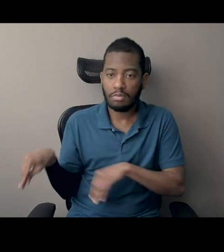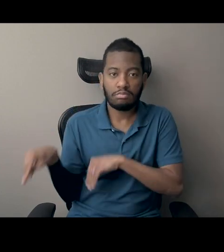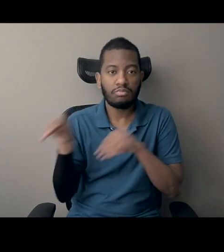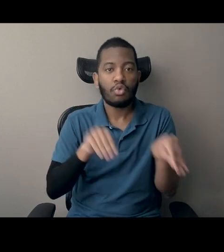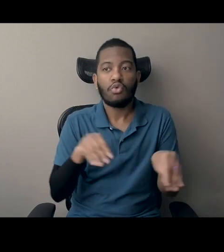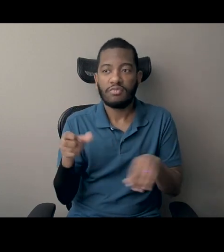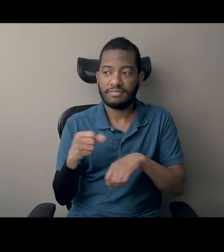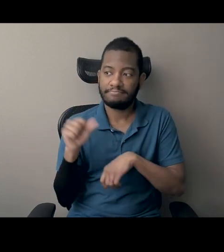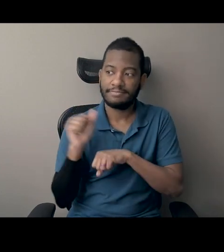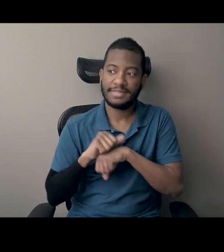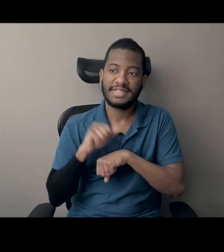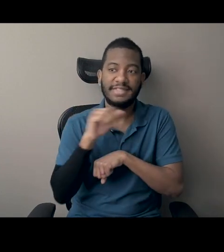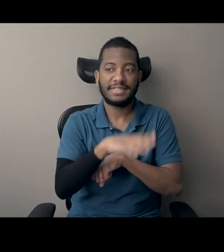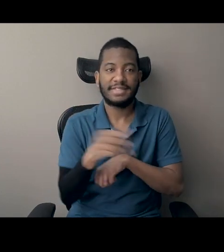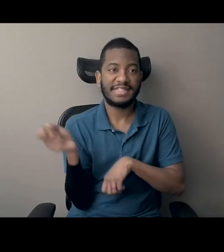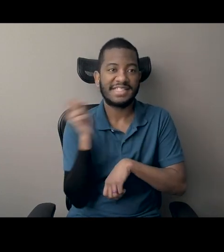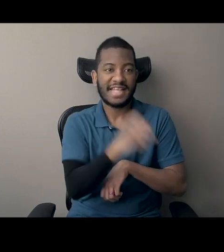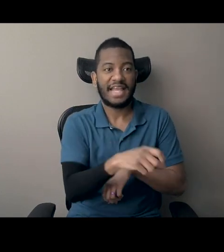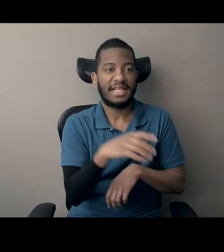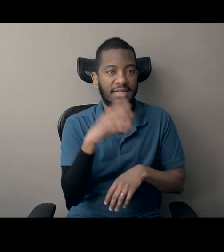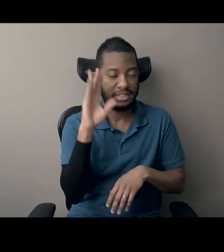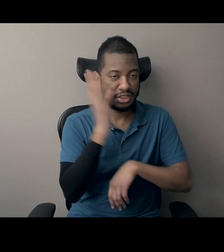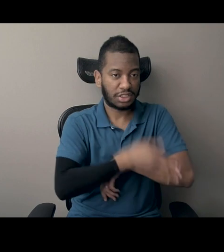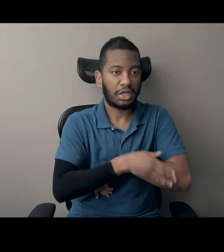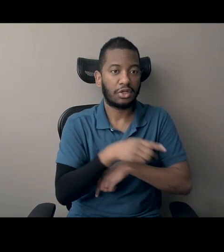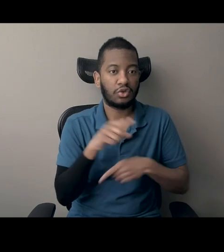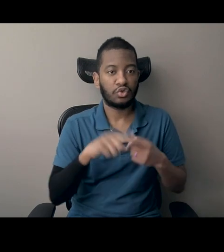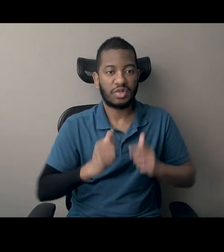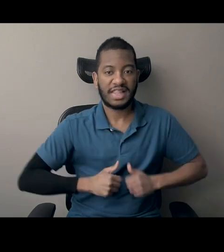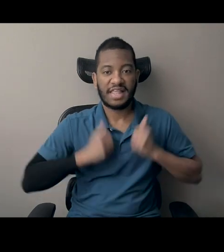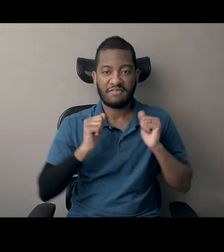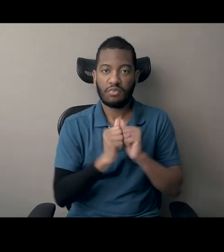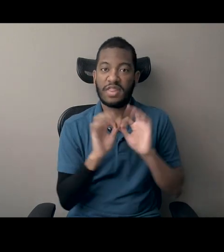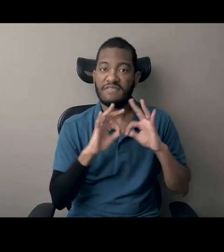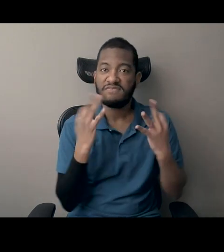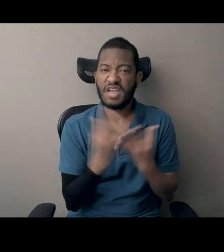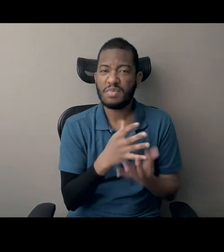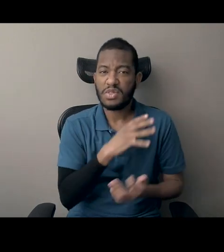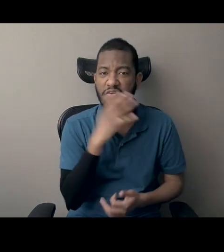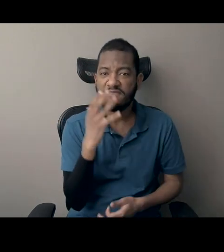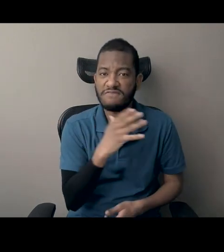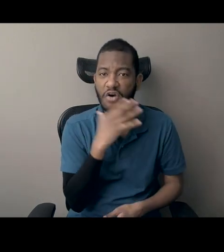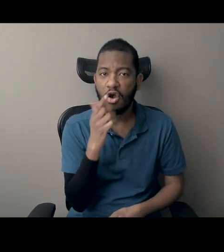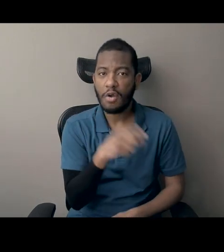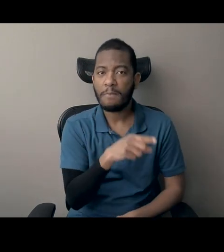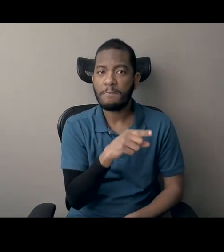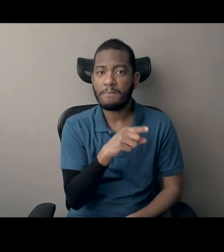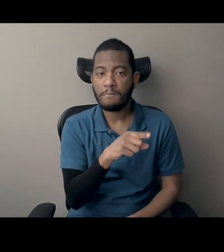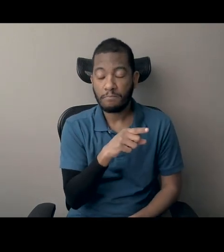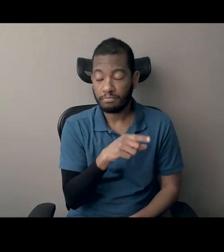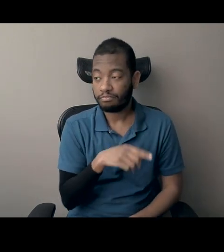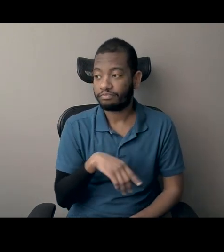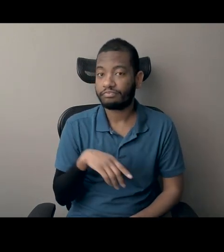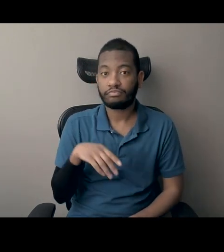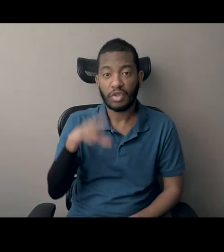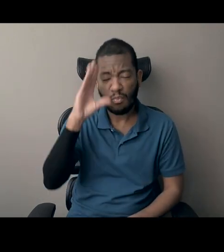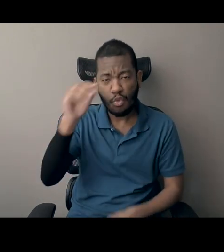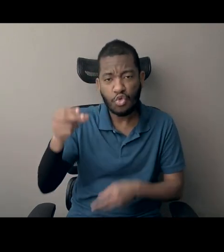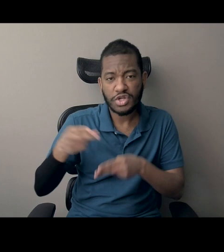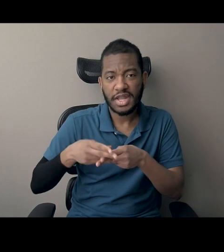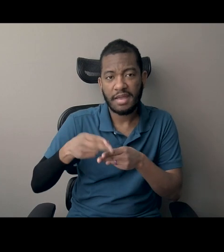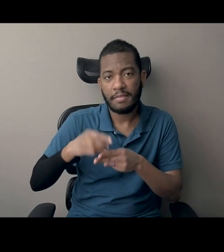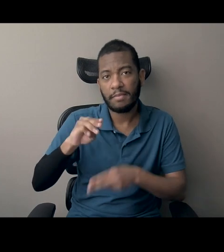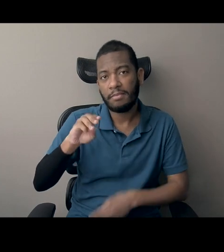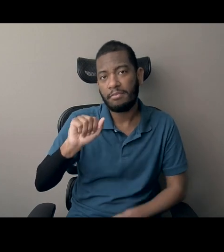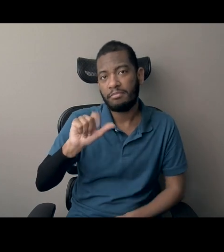on a farm that has been in their family for generations. And so the main character's name is Malcolm. He goes down very